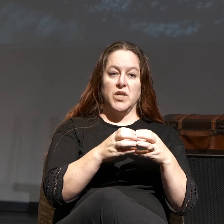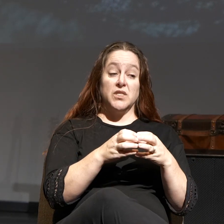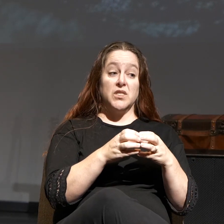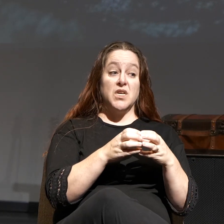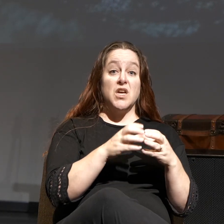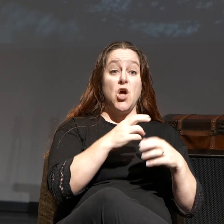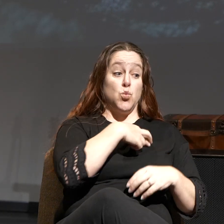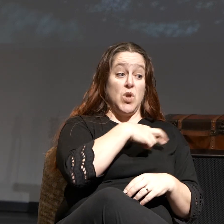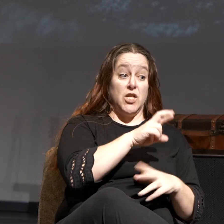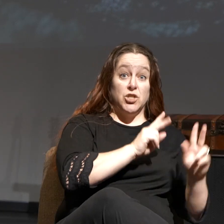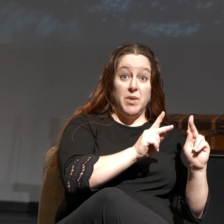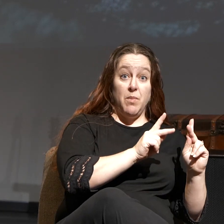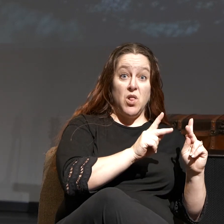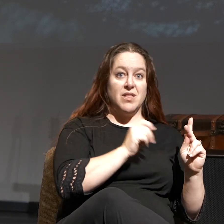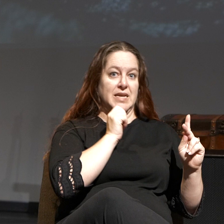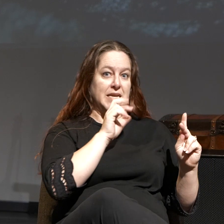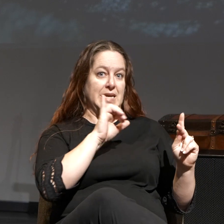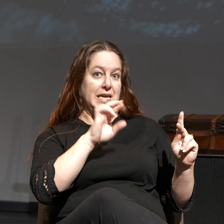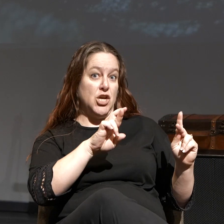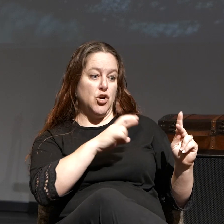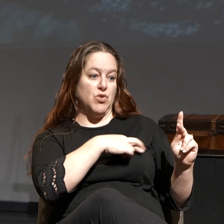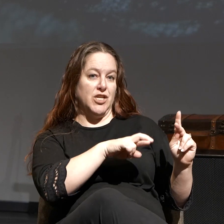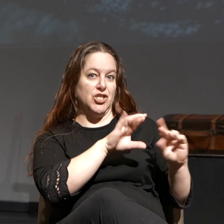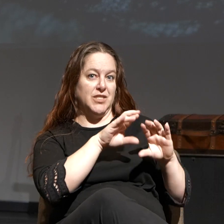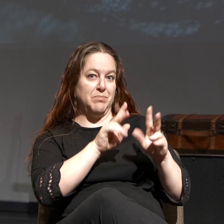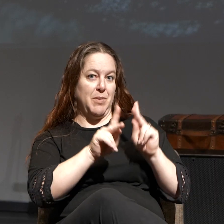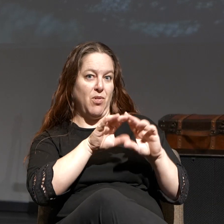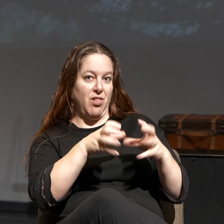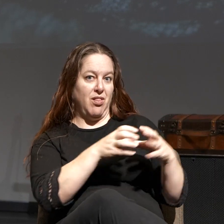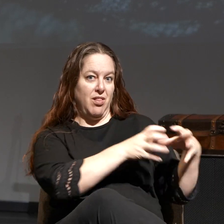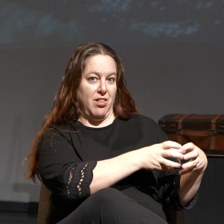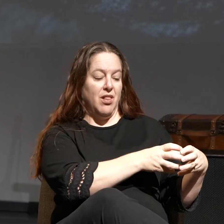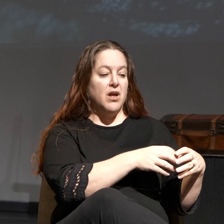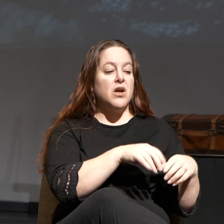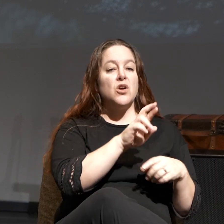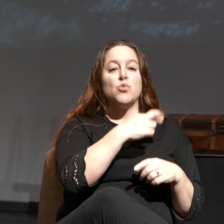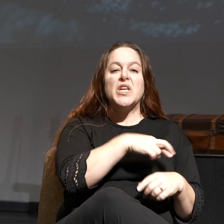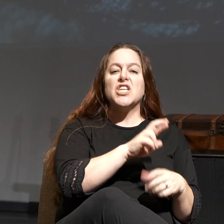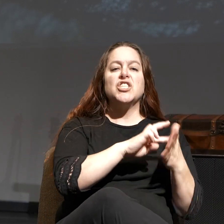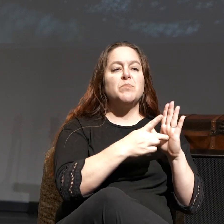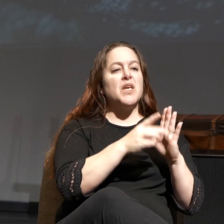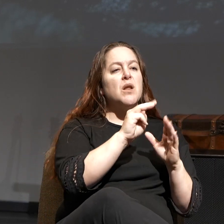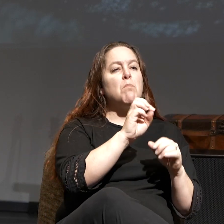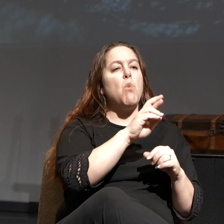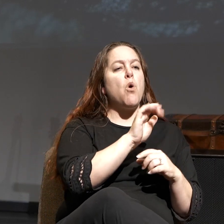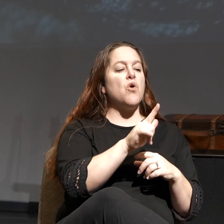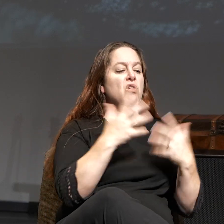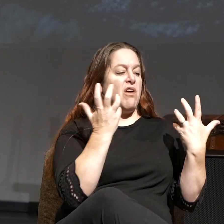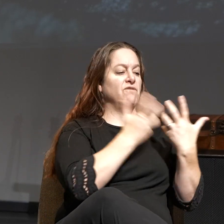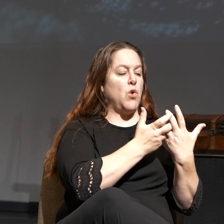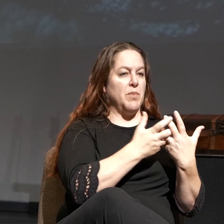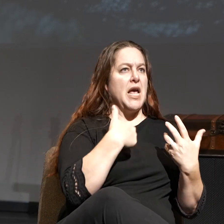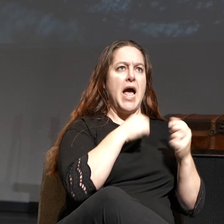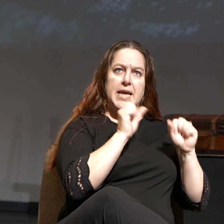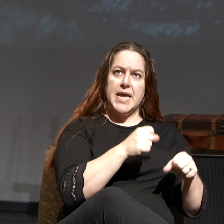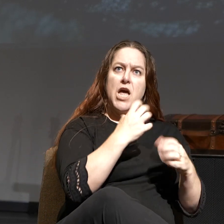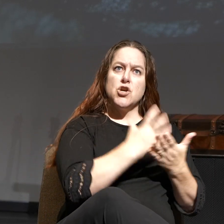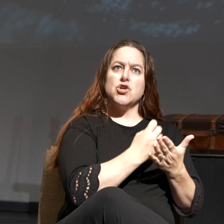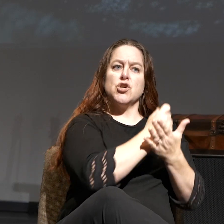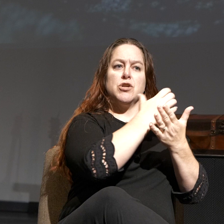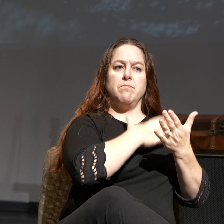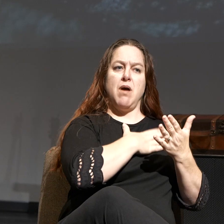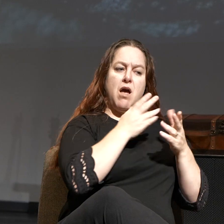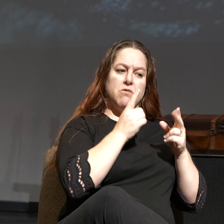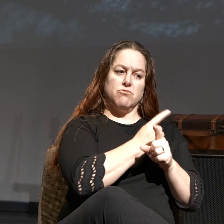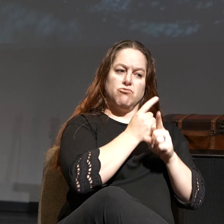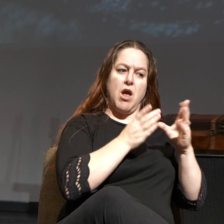irreligious. So religious would be moral conformity. They think that they can earn their right standing with God. The Bible would classify that as